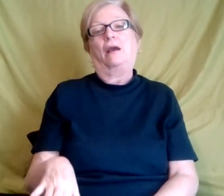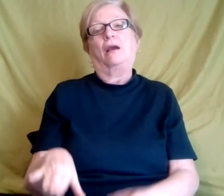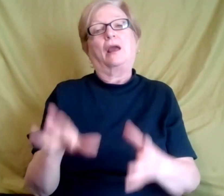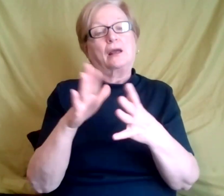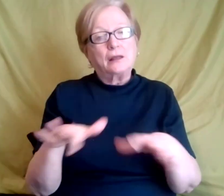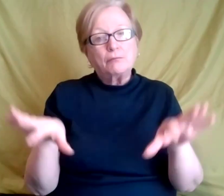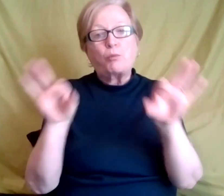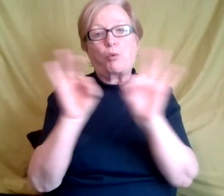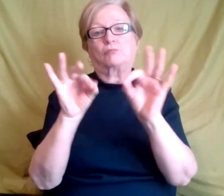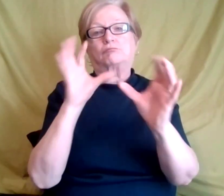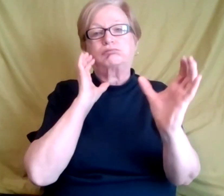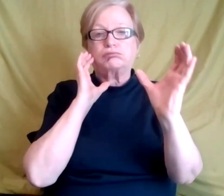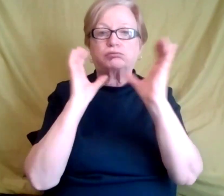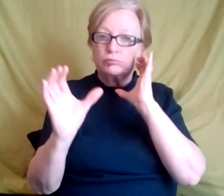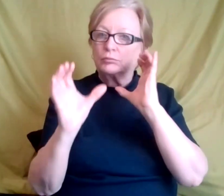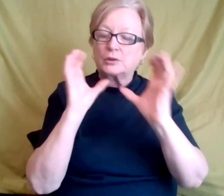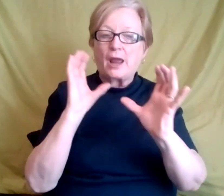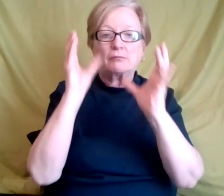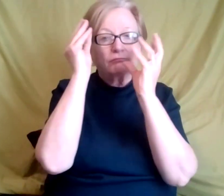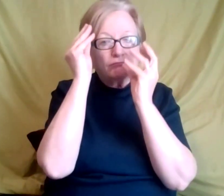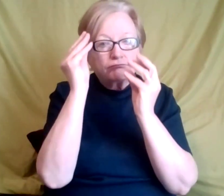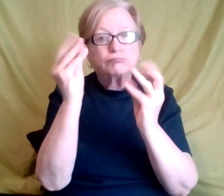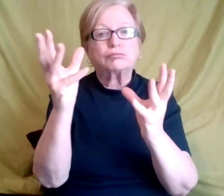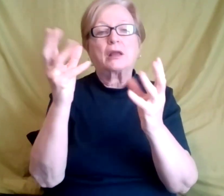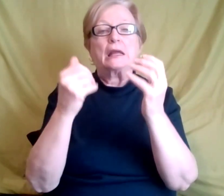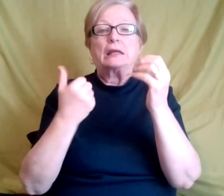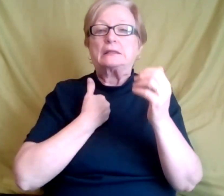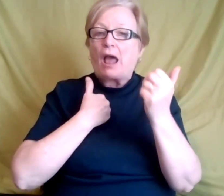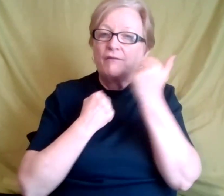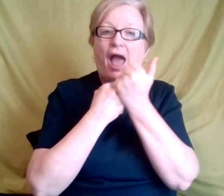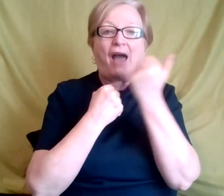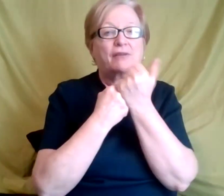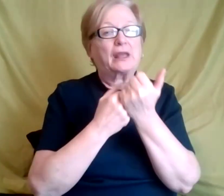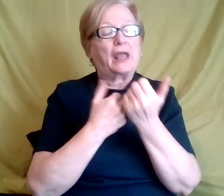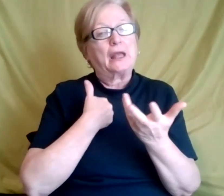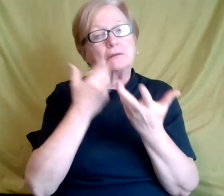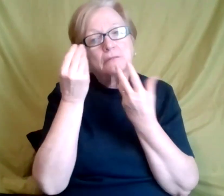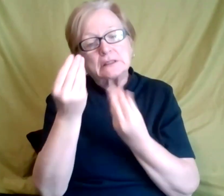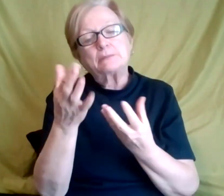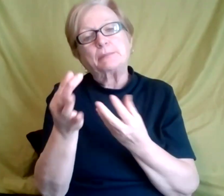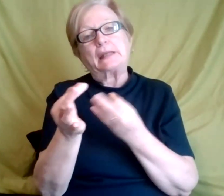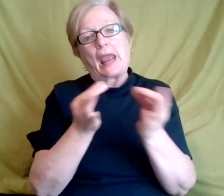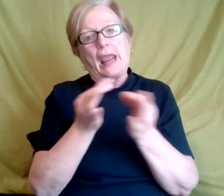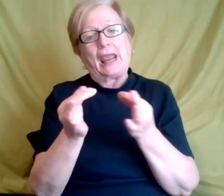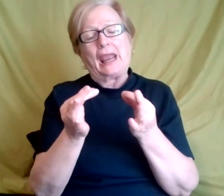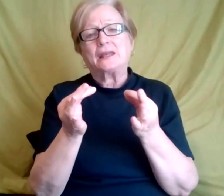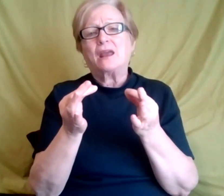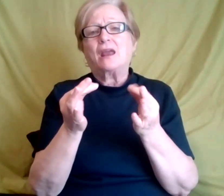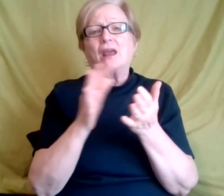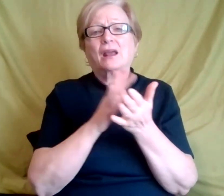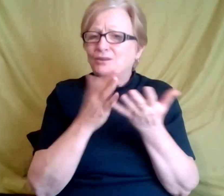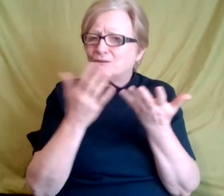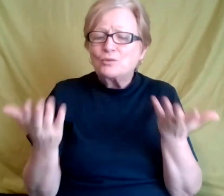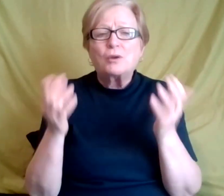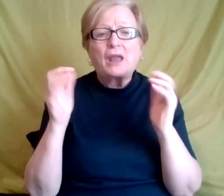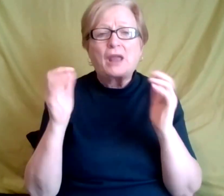to advocate and to, to self-advocate. And that's number one. And it's not that, you know,